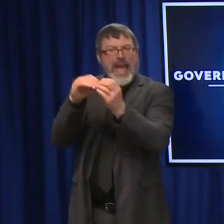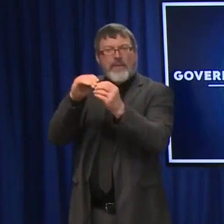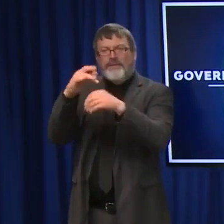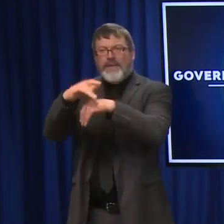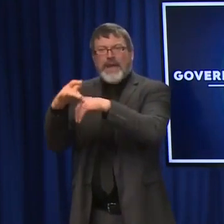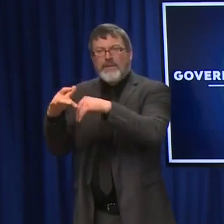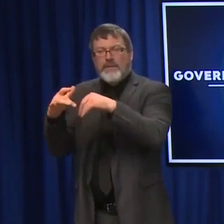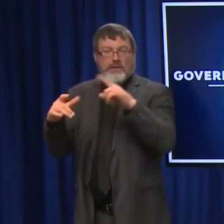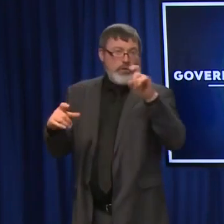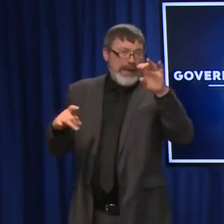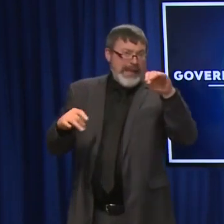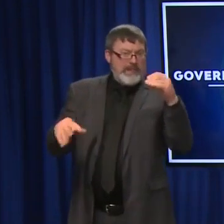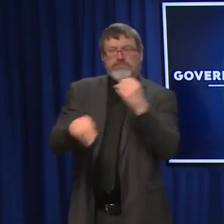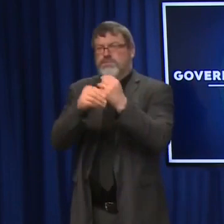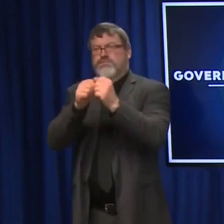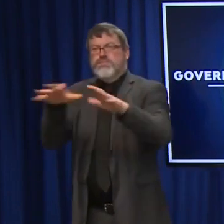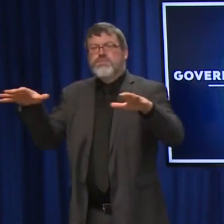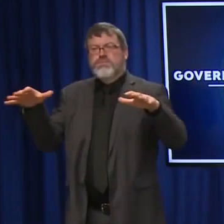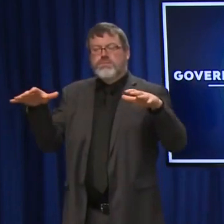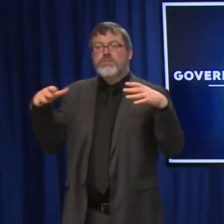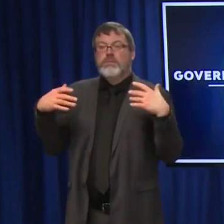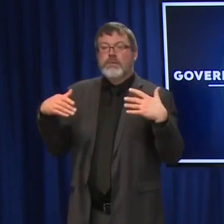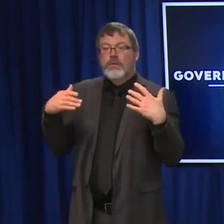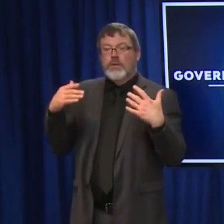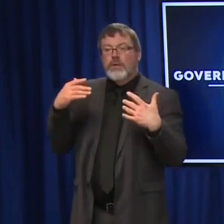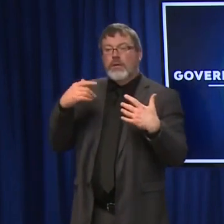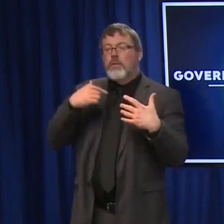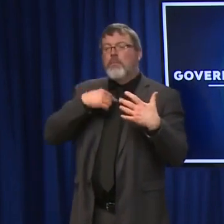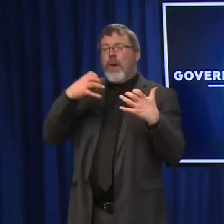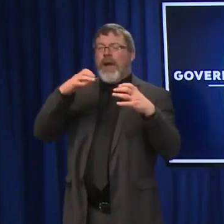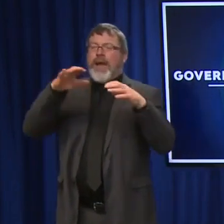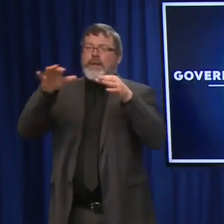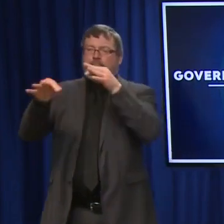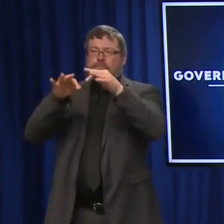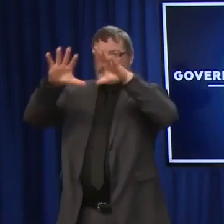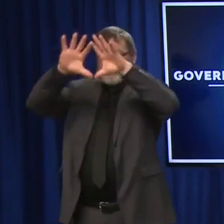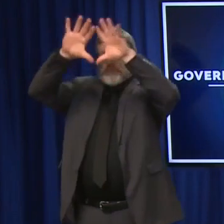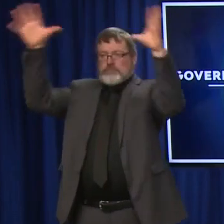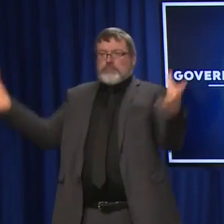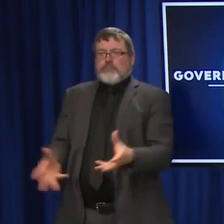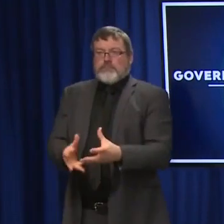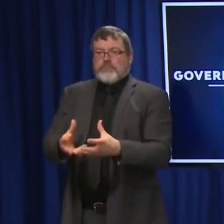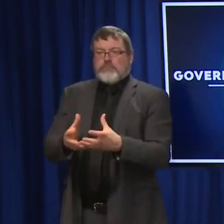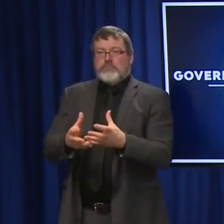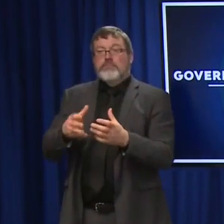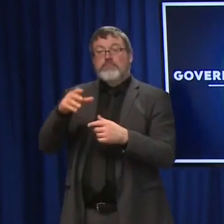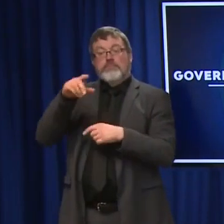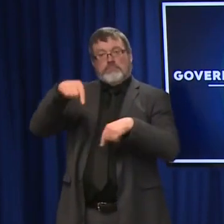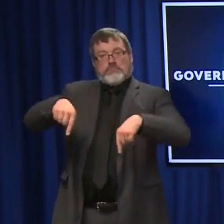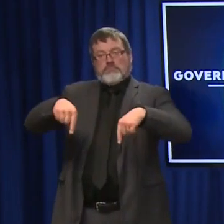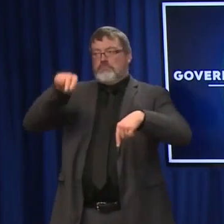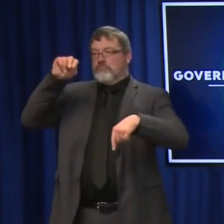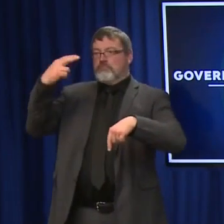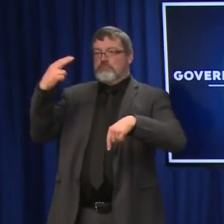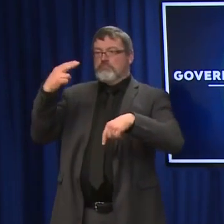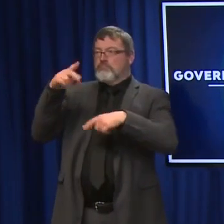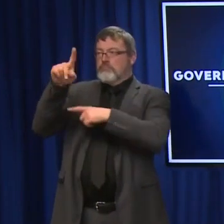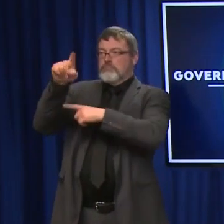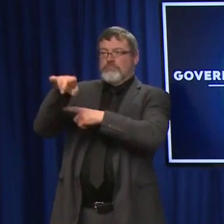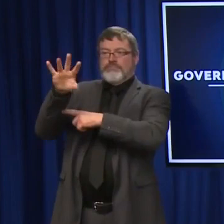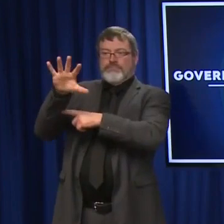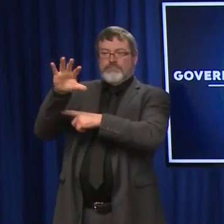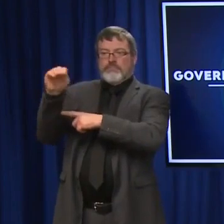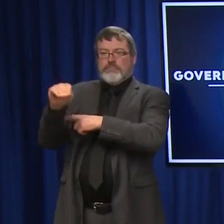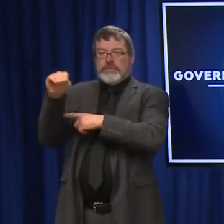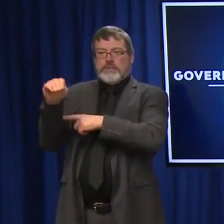homes. And to put some of those numbers in perspective, if you look at 1.75 million tests that will be put out between last